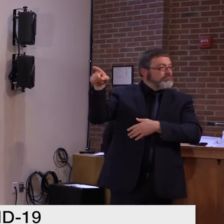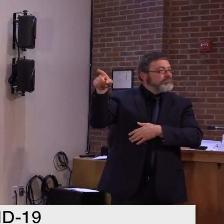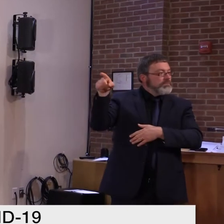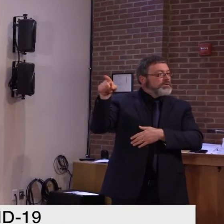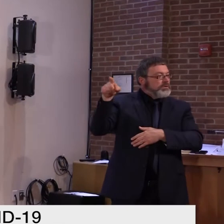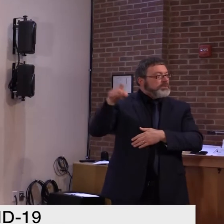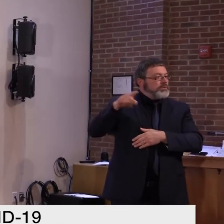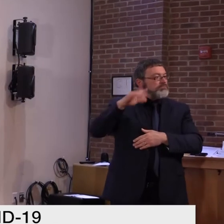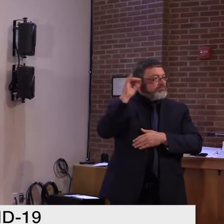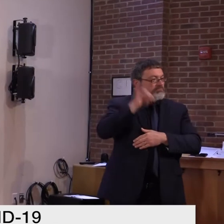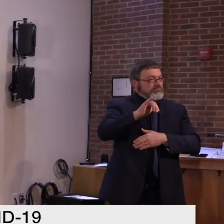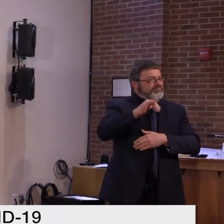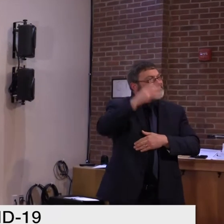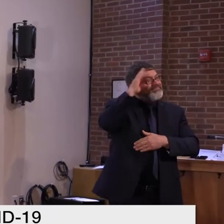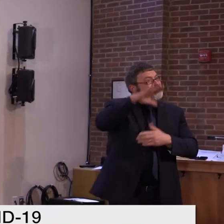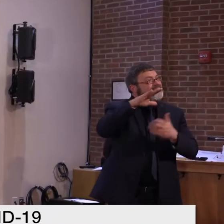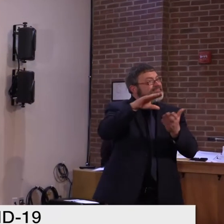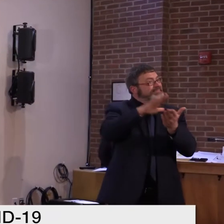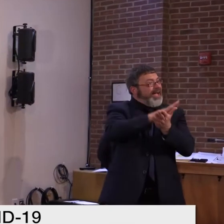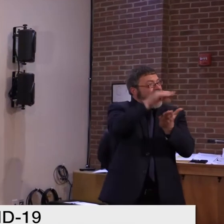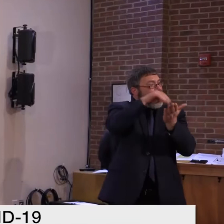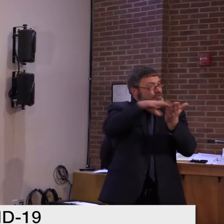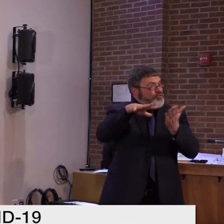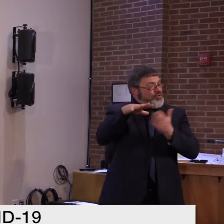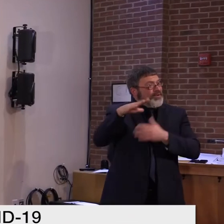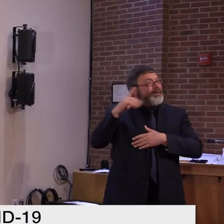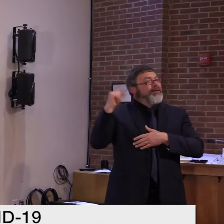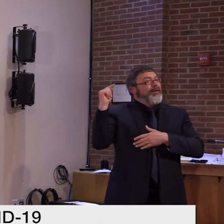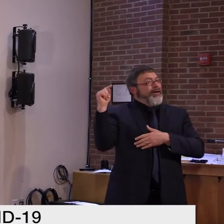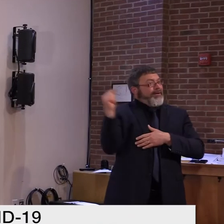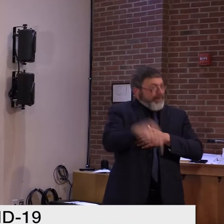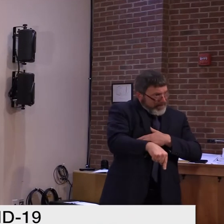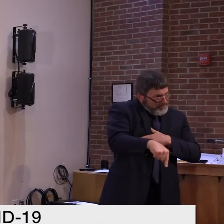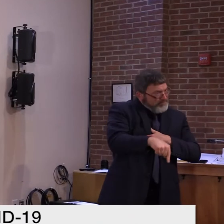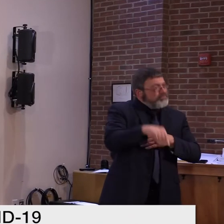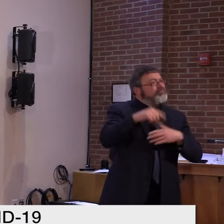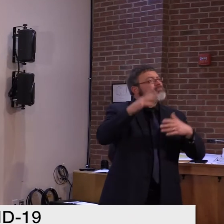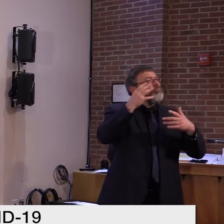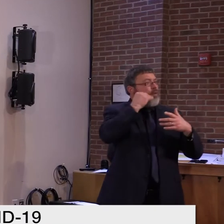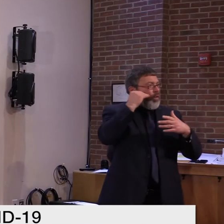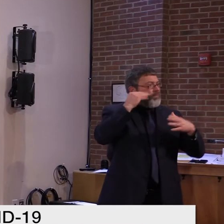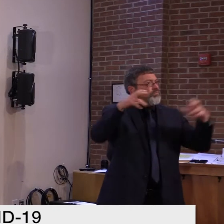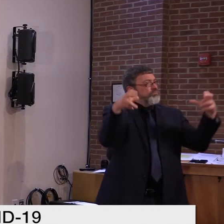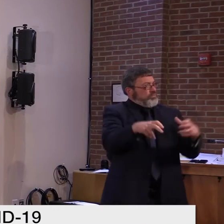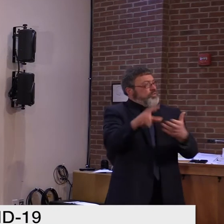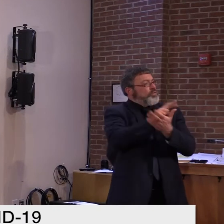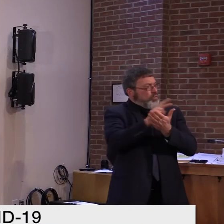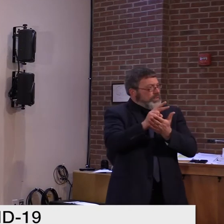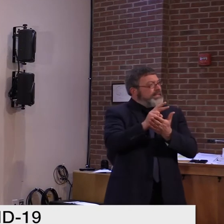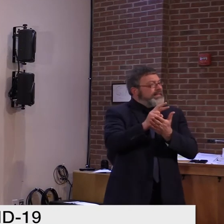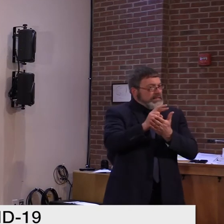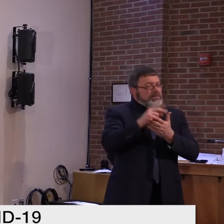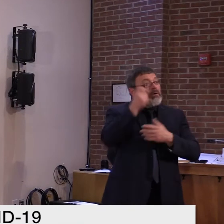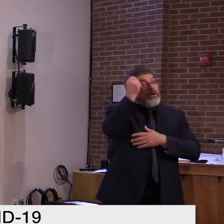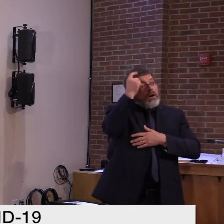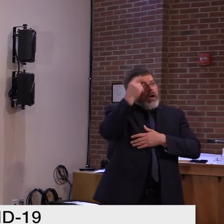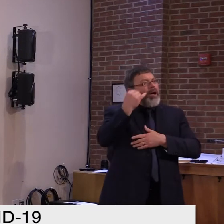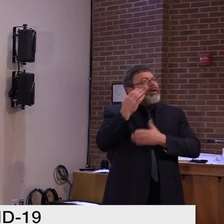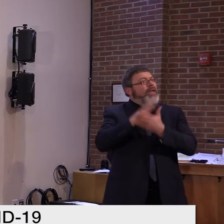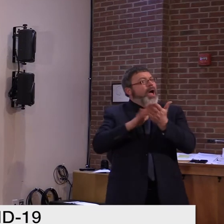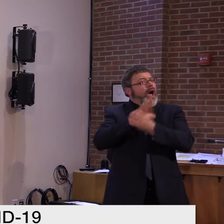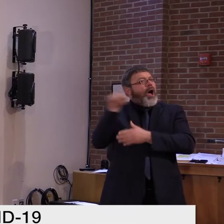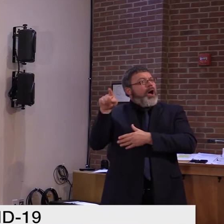student. I go to school in North Carolina. I get a negative test there. I come straight here. I take a